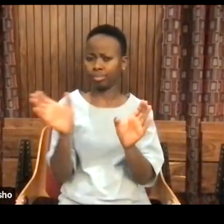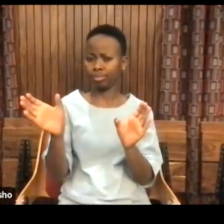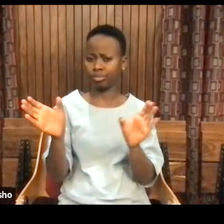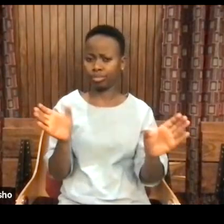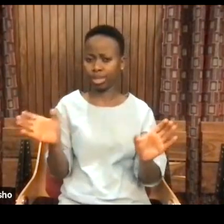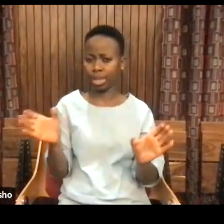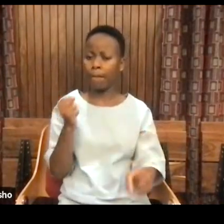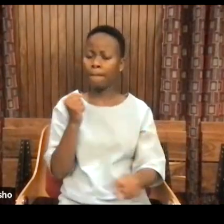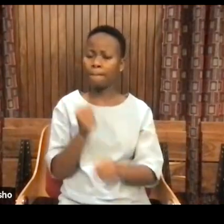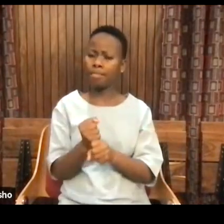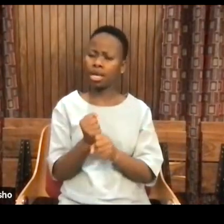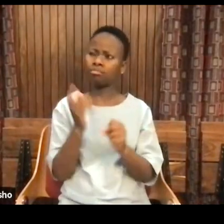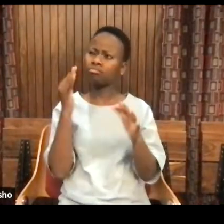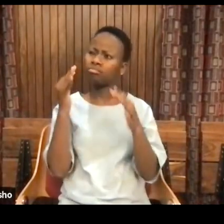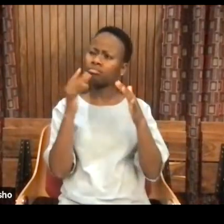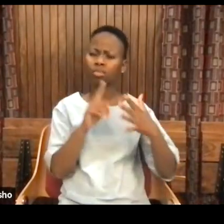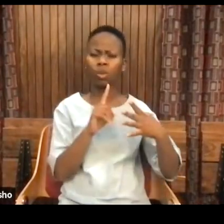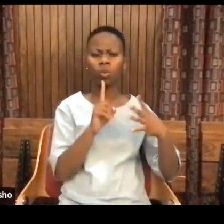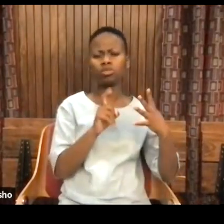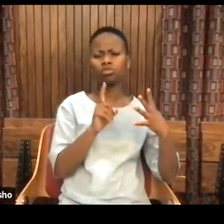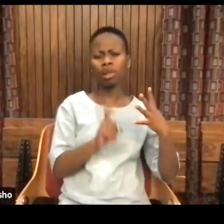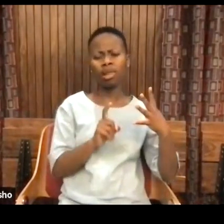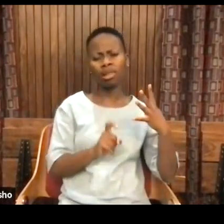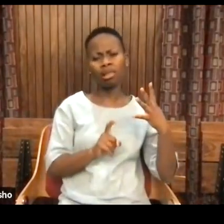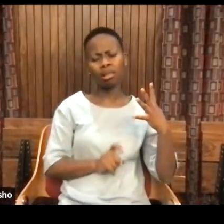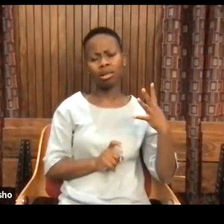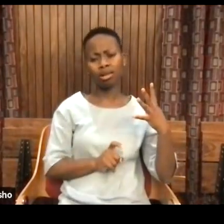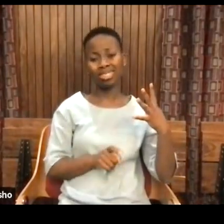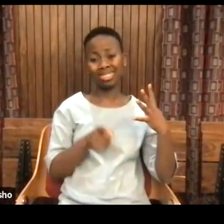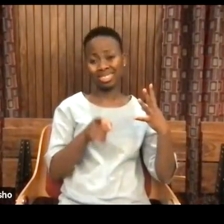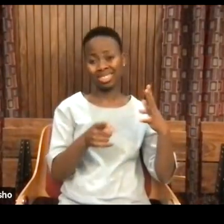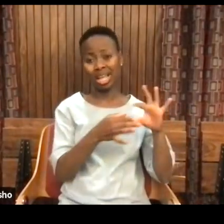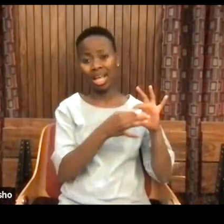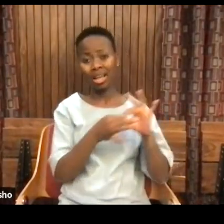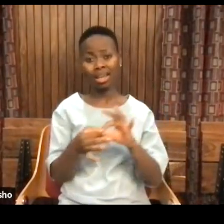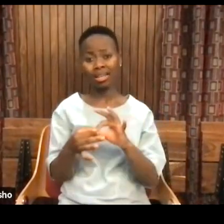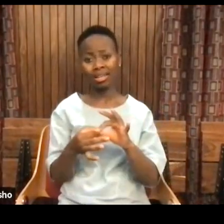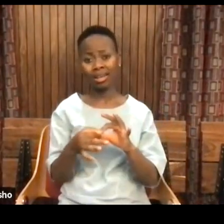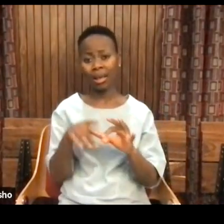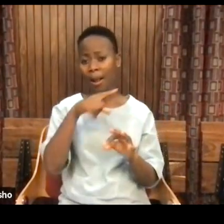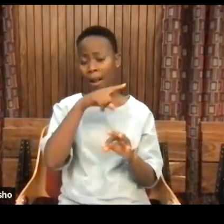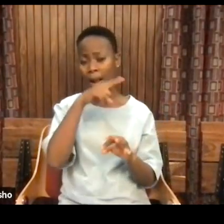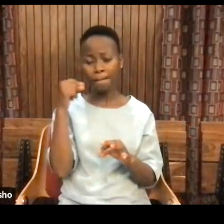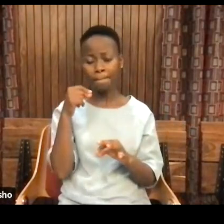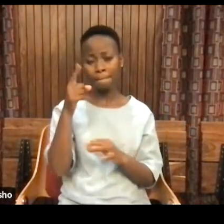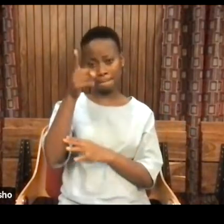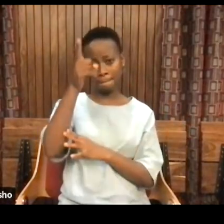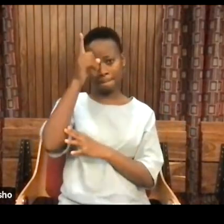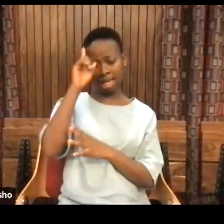And those questions are linked to what we call black existence.